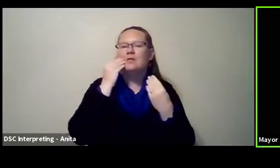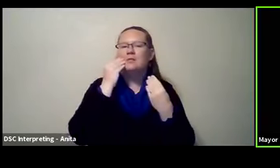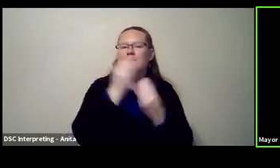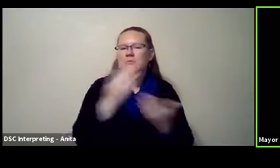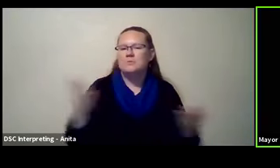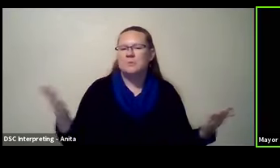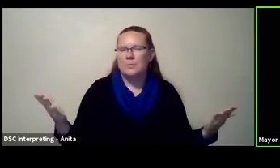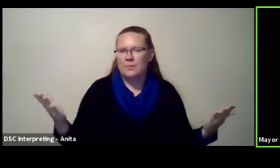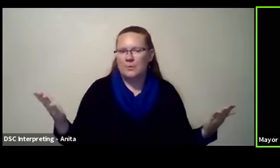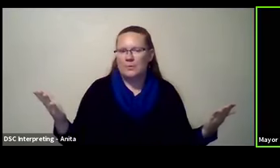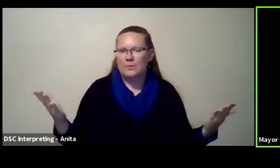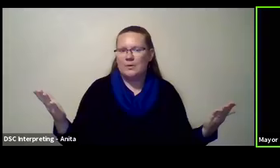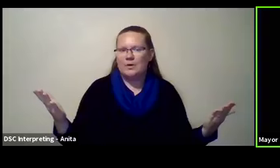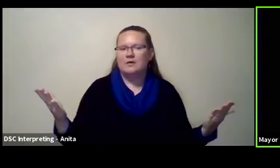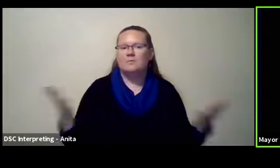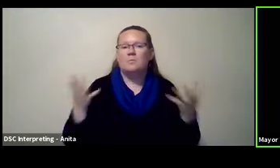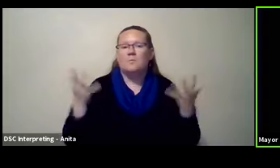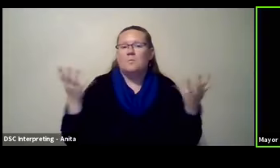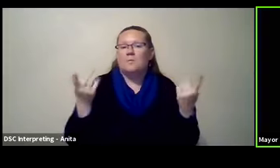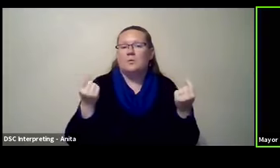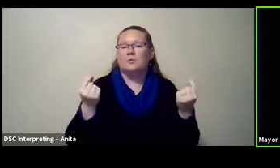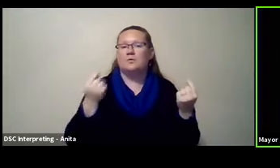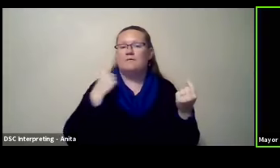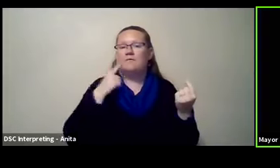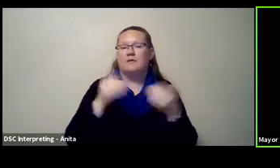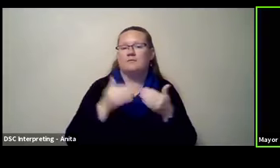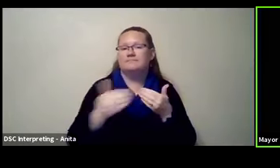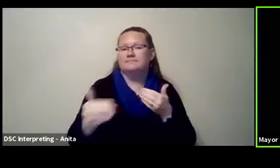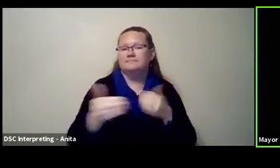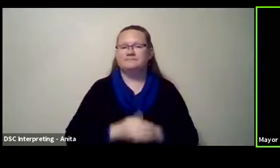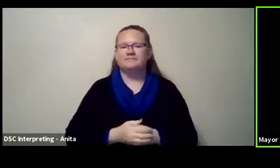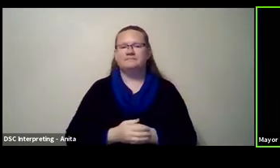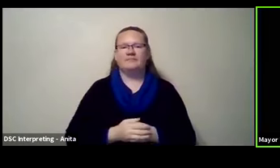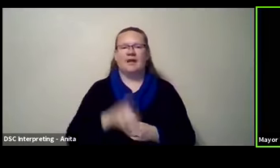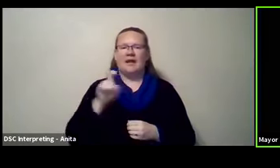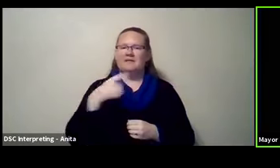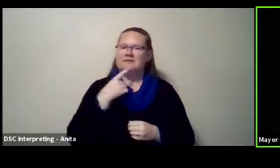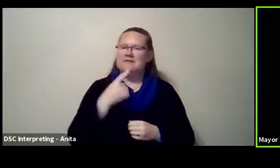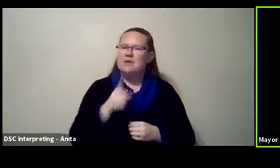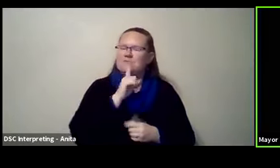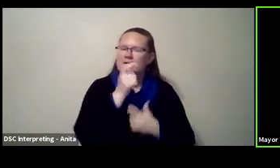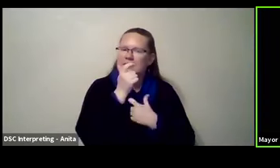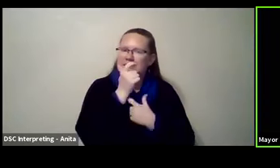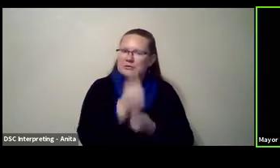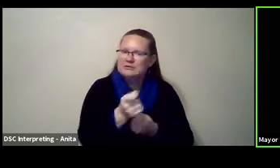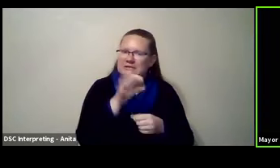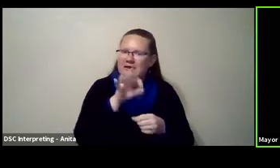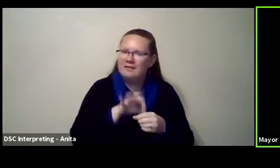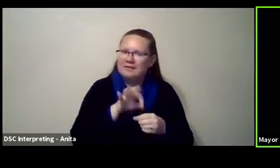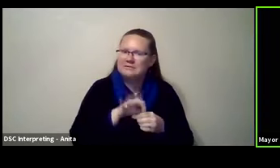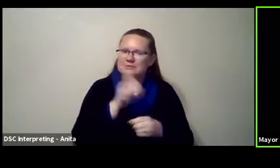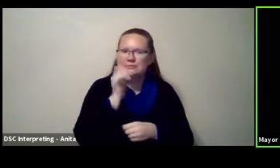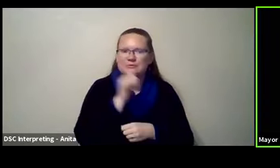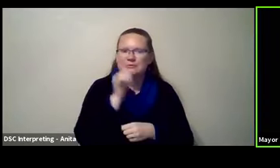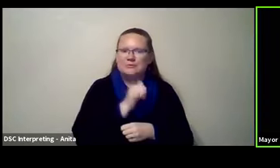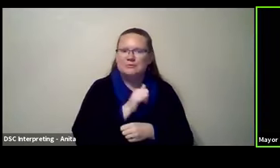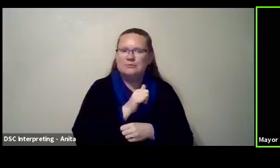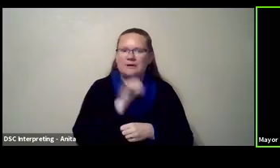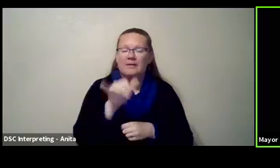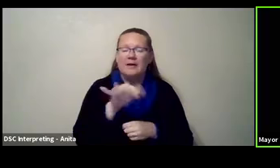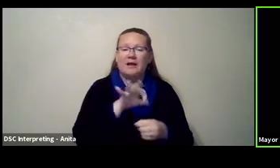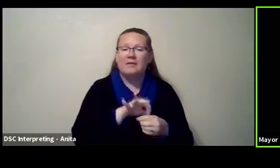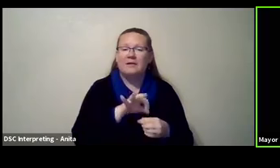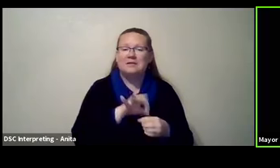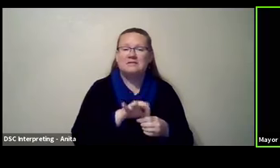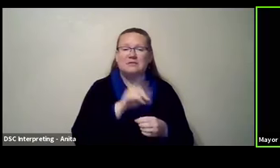public know, uh, you know, what, where we go from here. Uh, I have to say it was a really interesting election. It was an election. That's not a cliche. It was